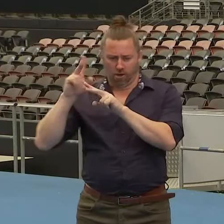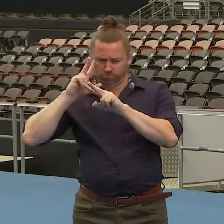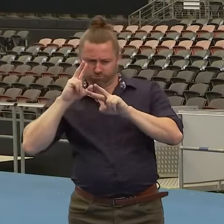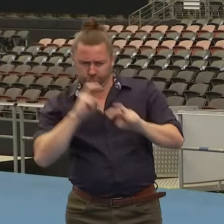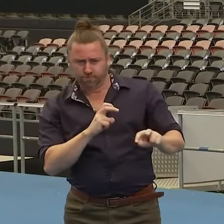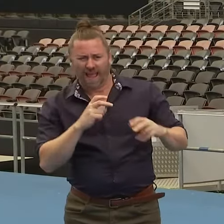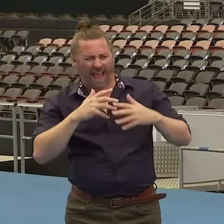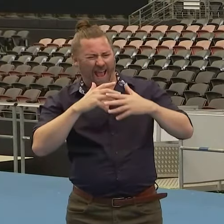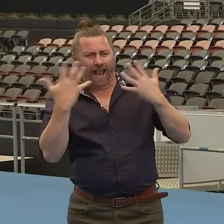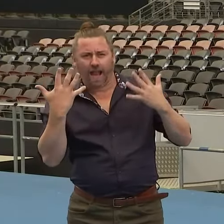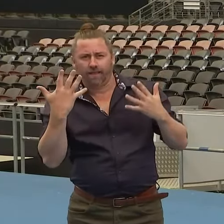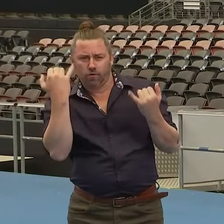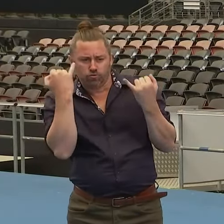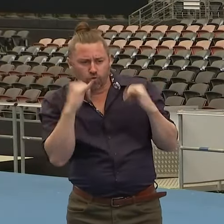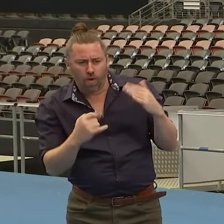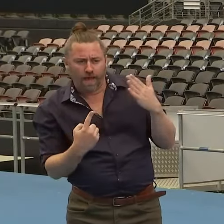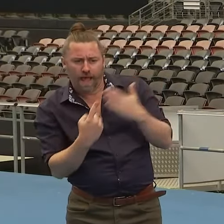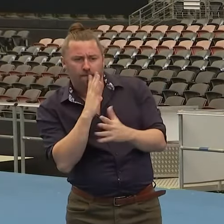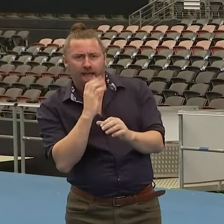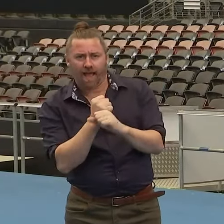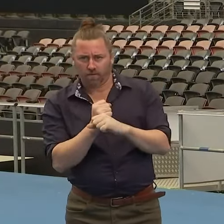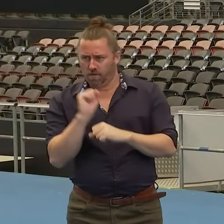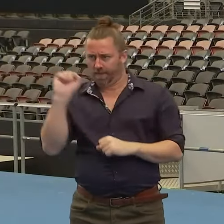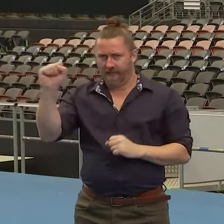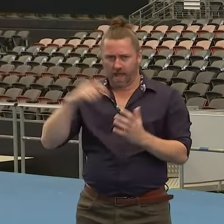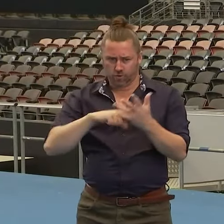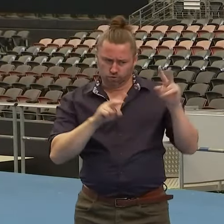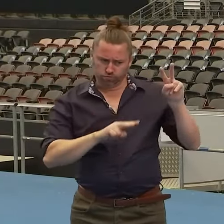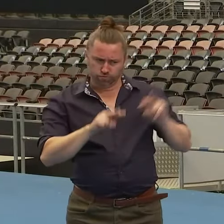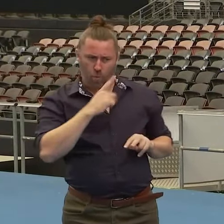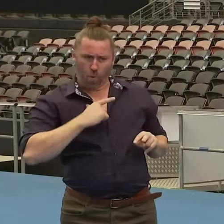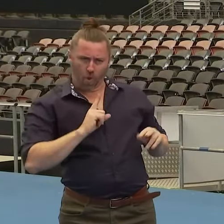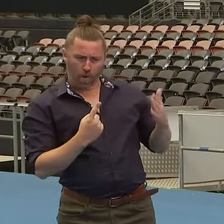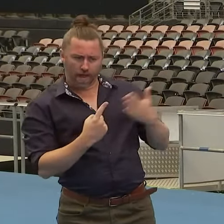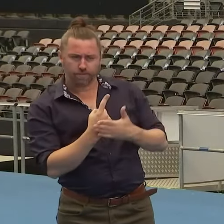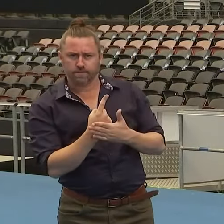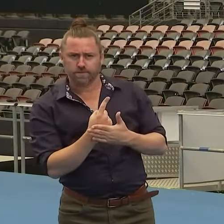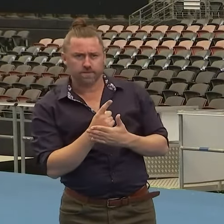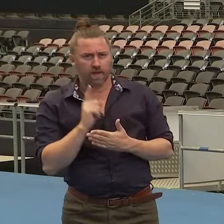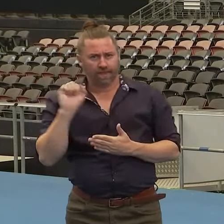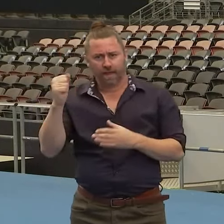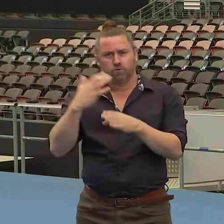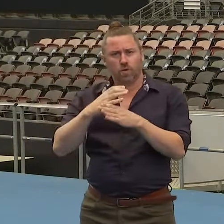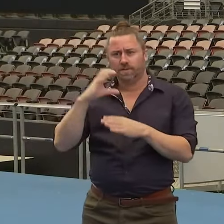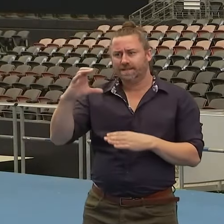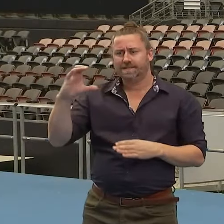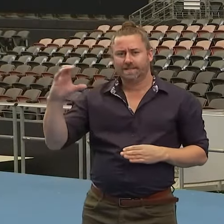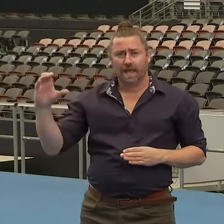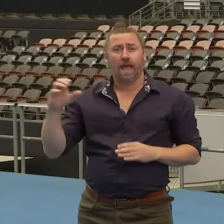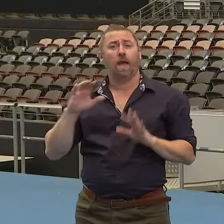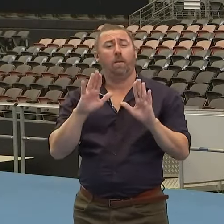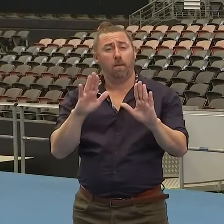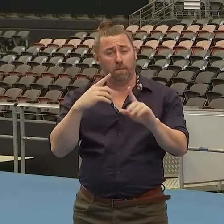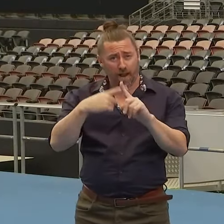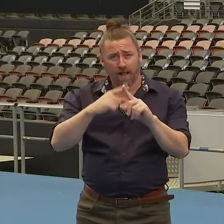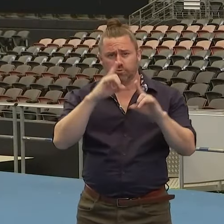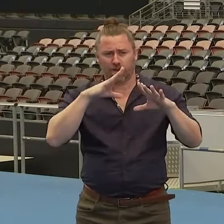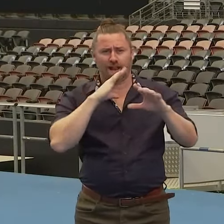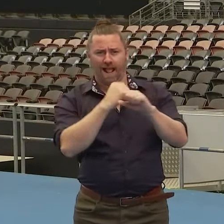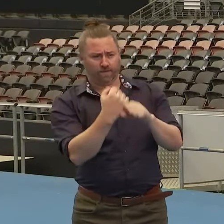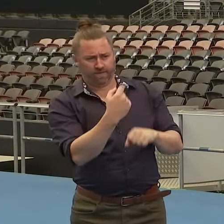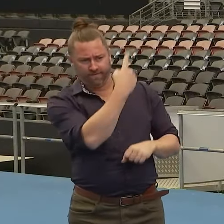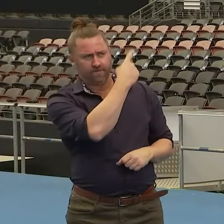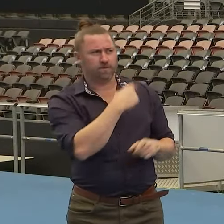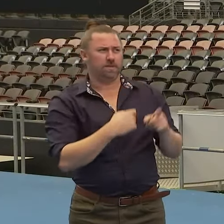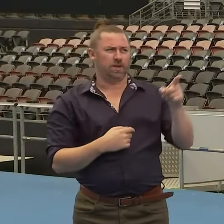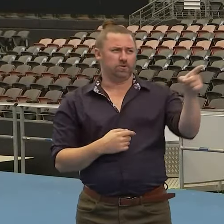And, you know, I just want to contrast that with what checks and balances are there federally? Surely you must be